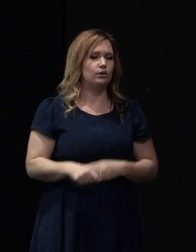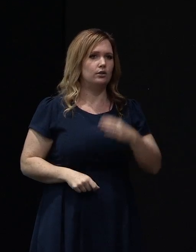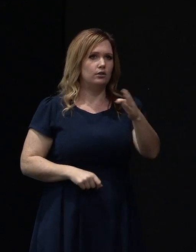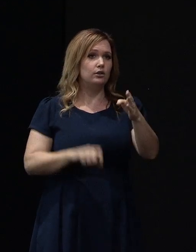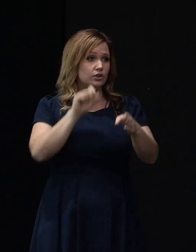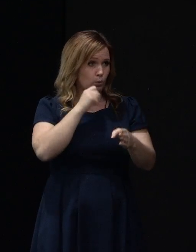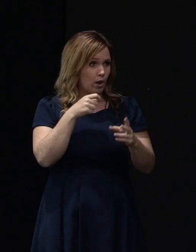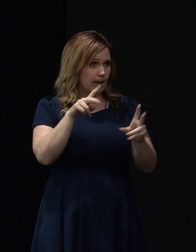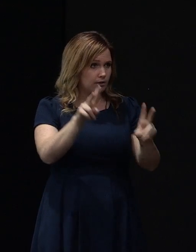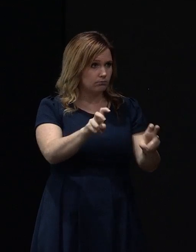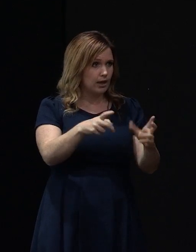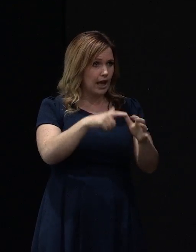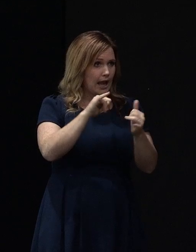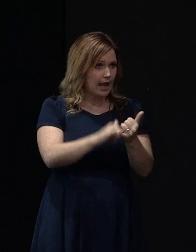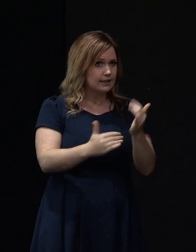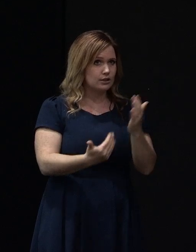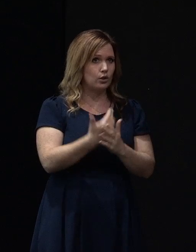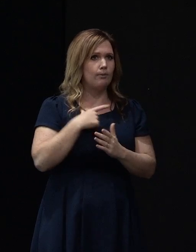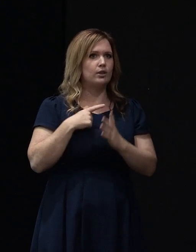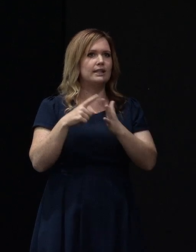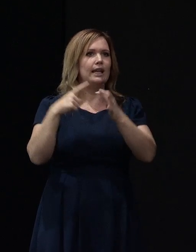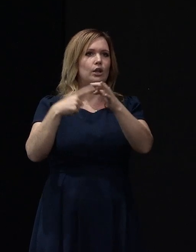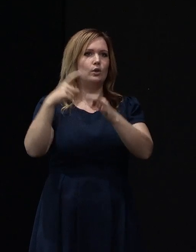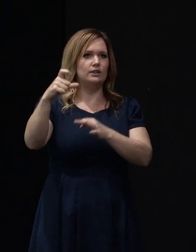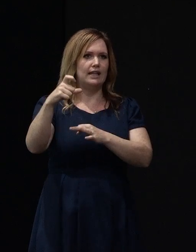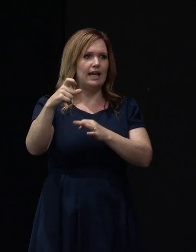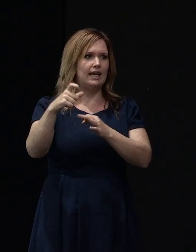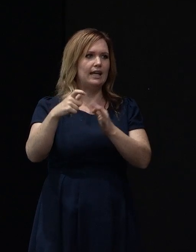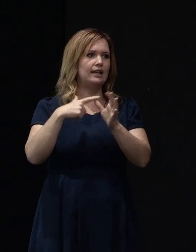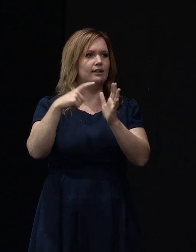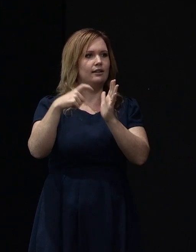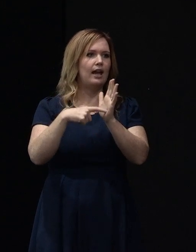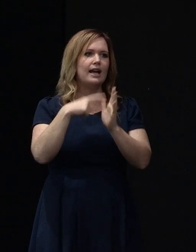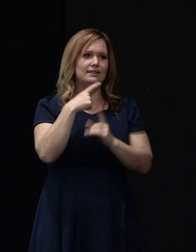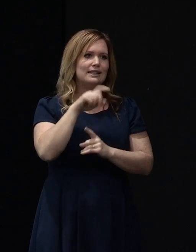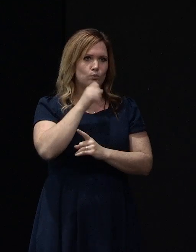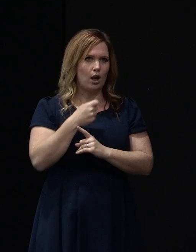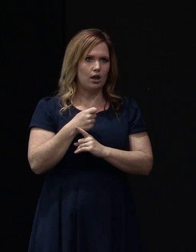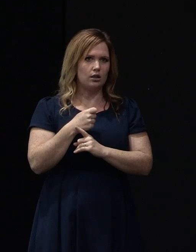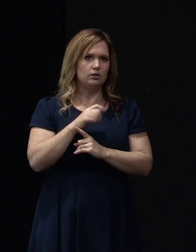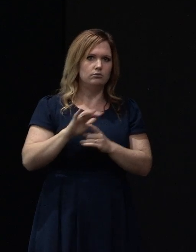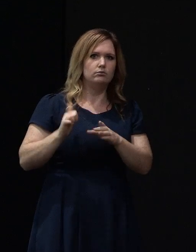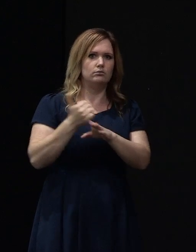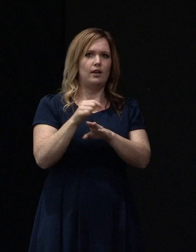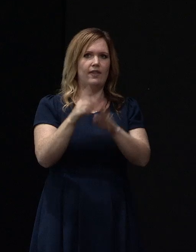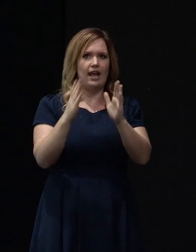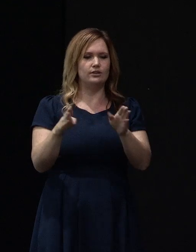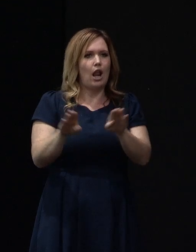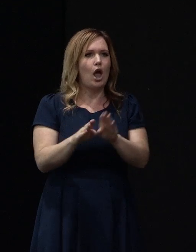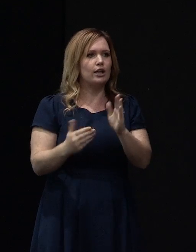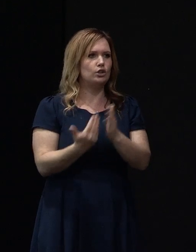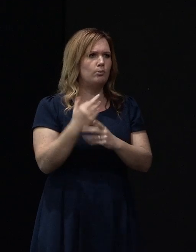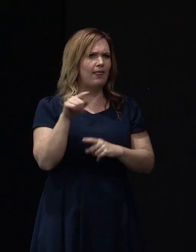considered as new as a fix. I know the EQC Act says they will repair the house substantially as new condition, whereas this is an